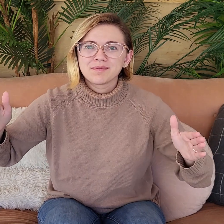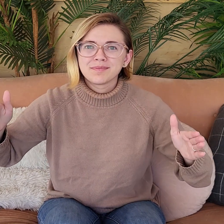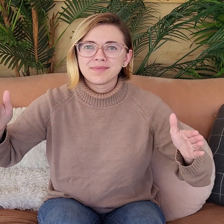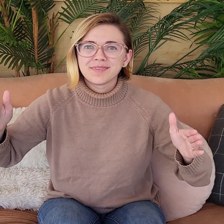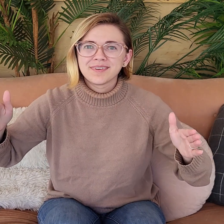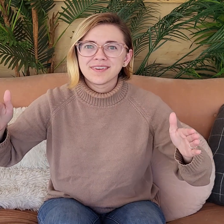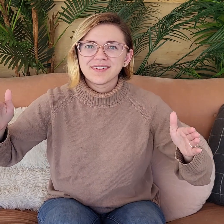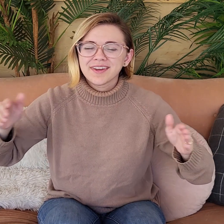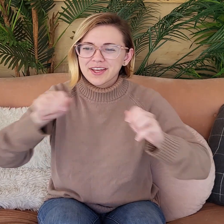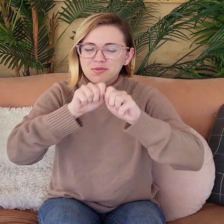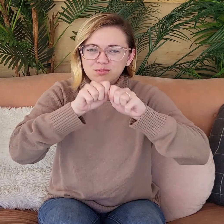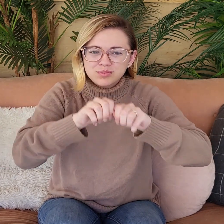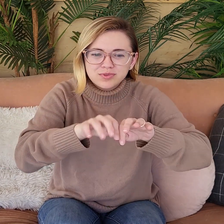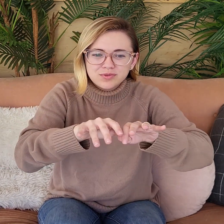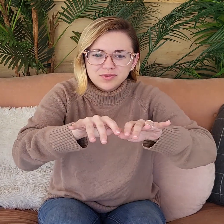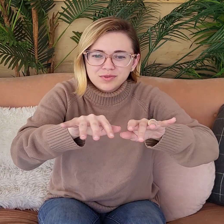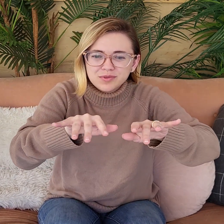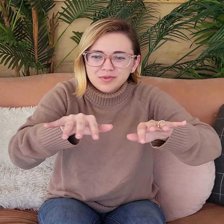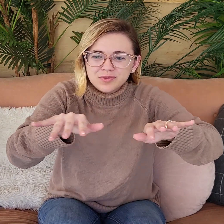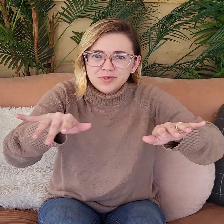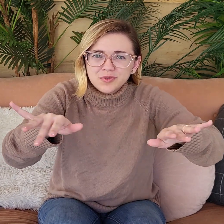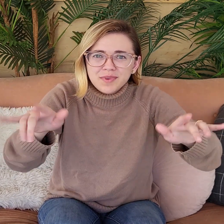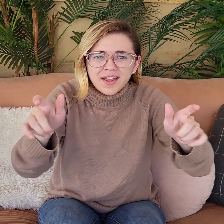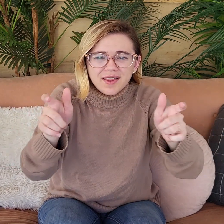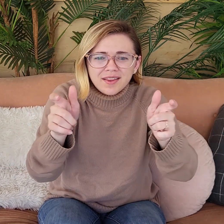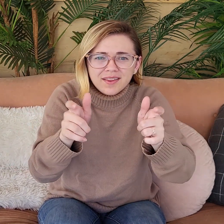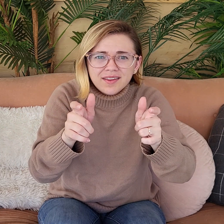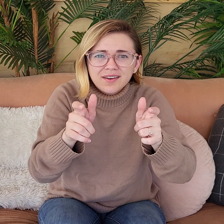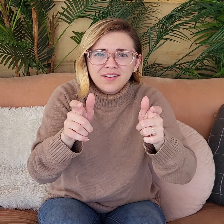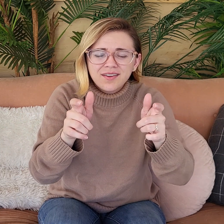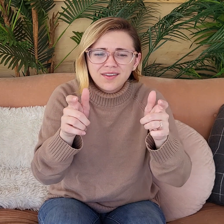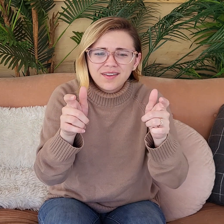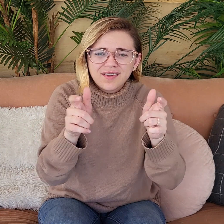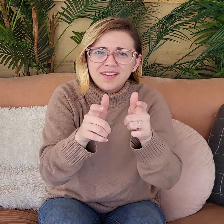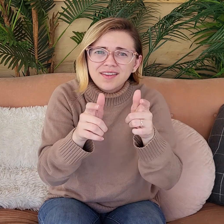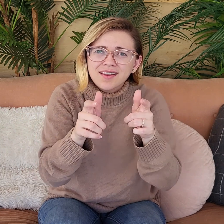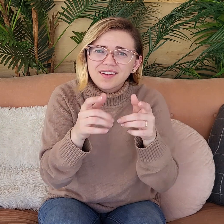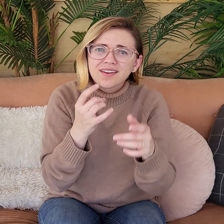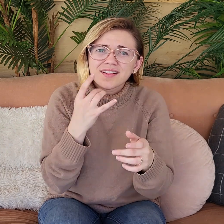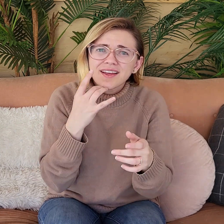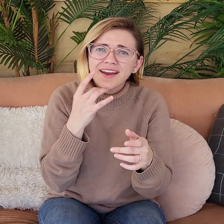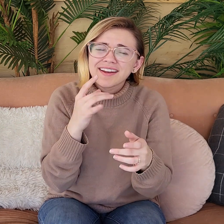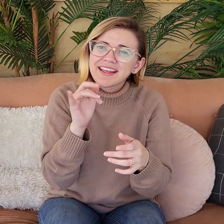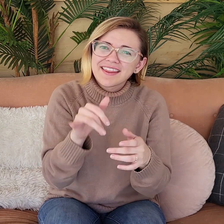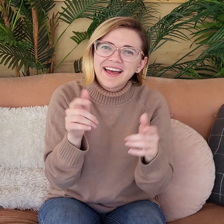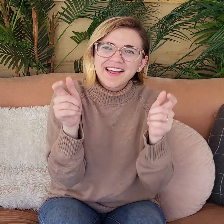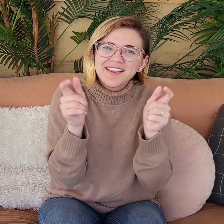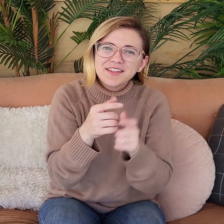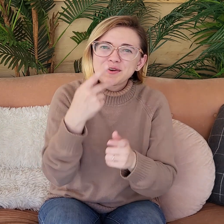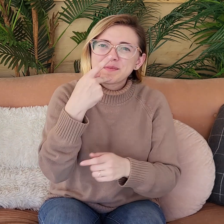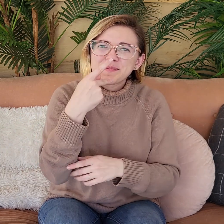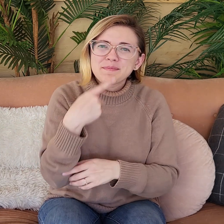in my room. It spread that little itty-bitty light,